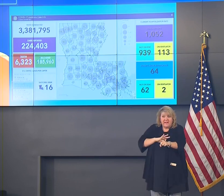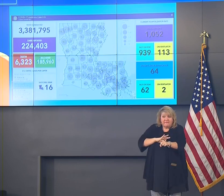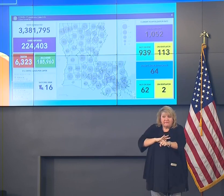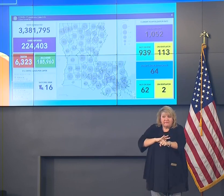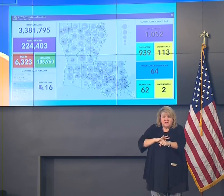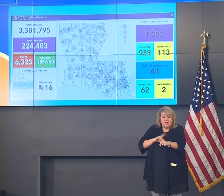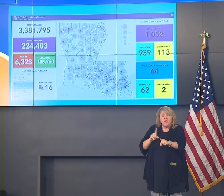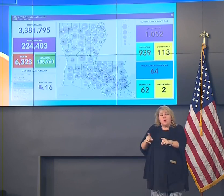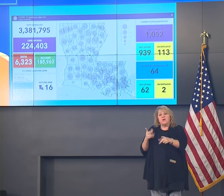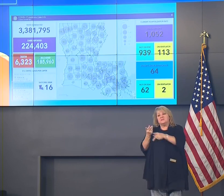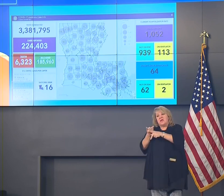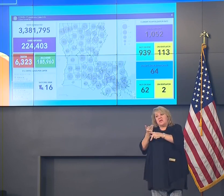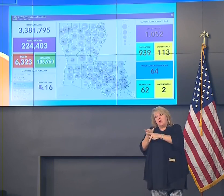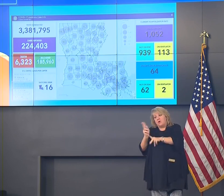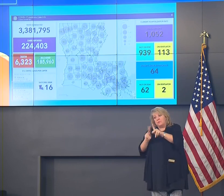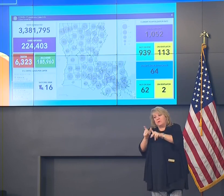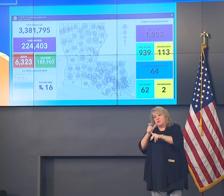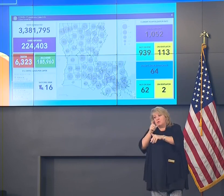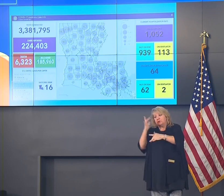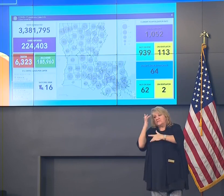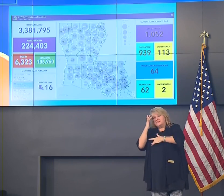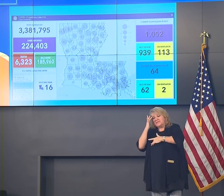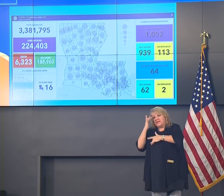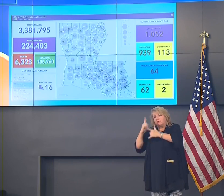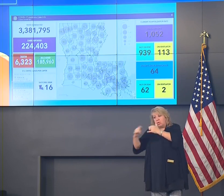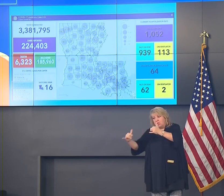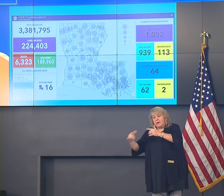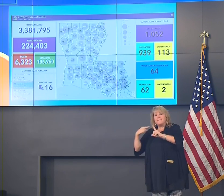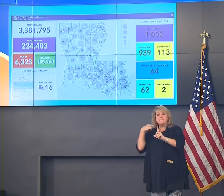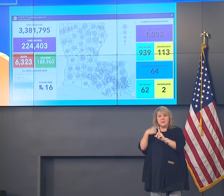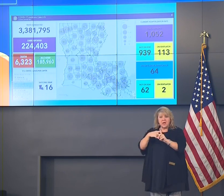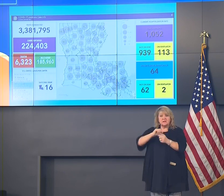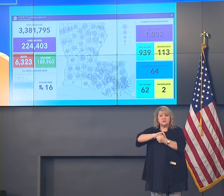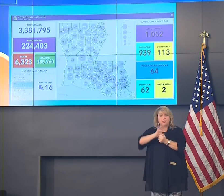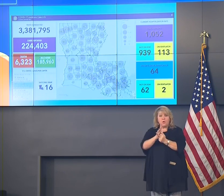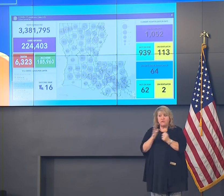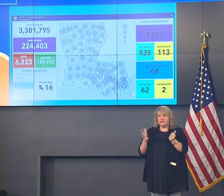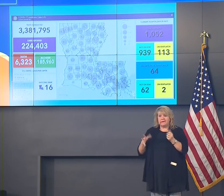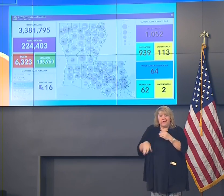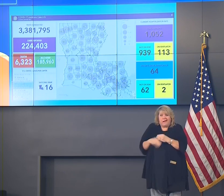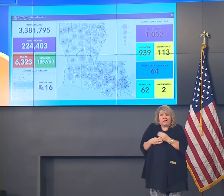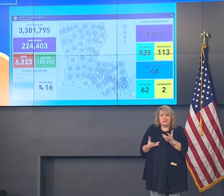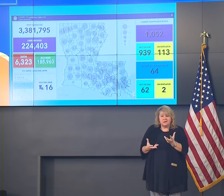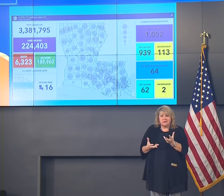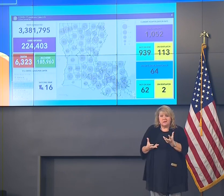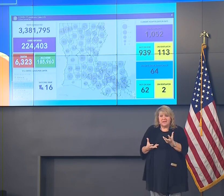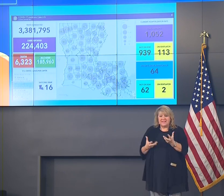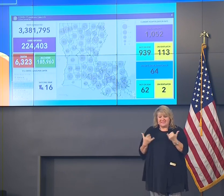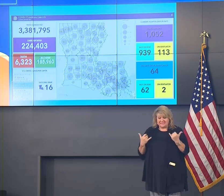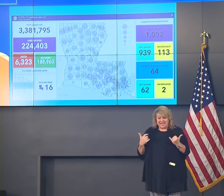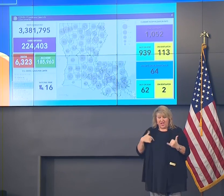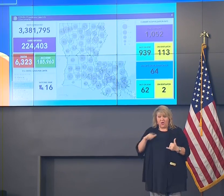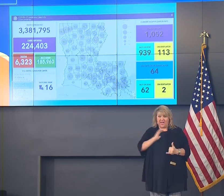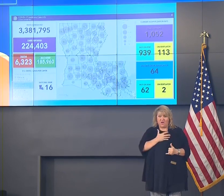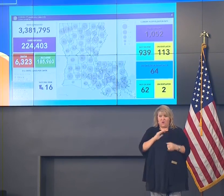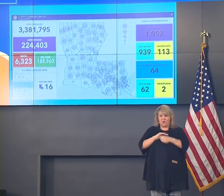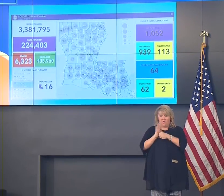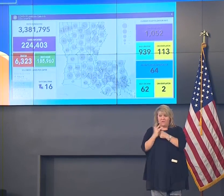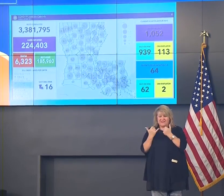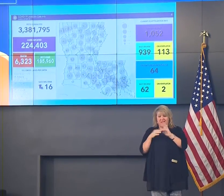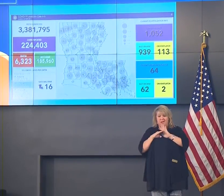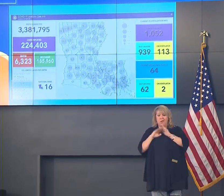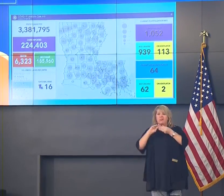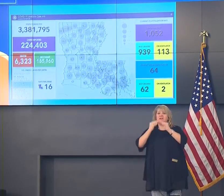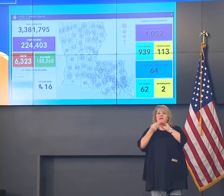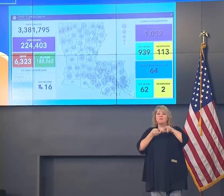COVID patients and to non-COVID patients. And because of the trajectory that we are on and have been on for